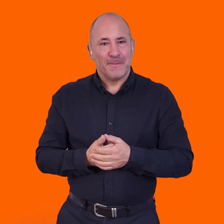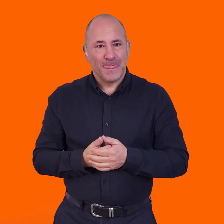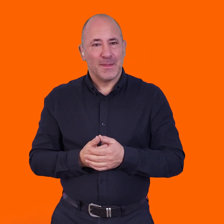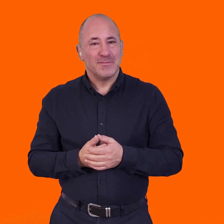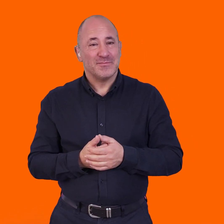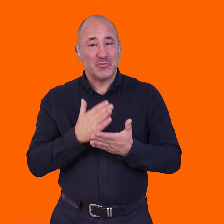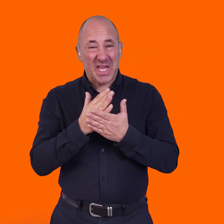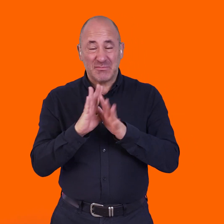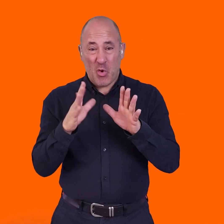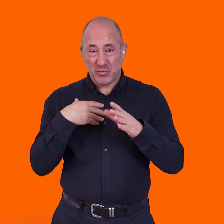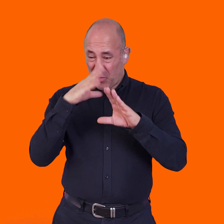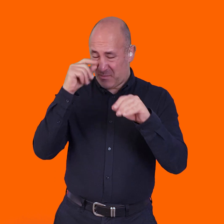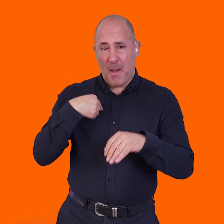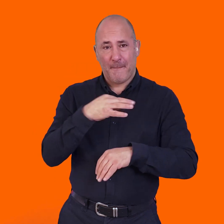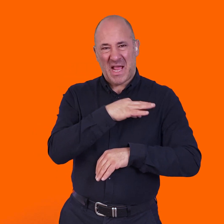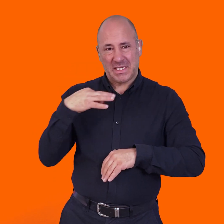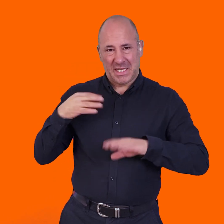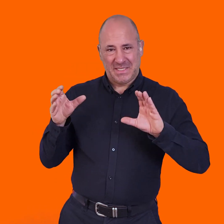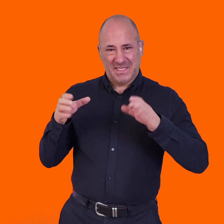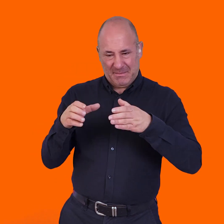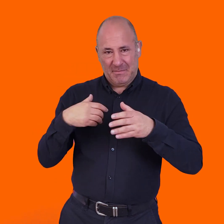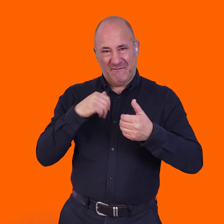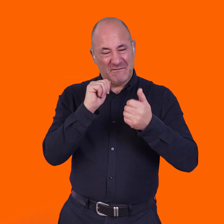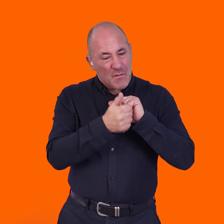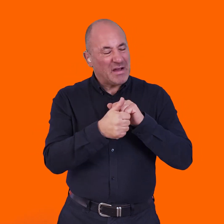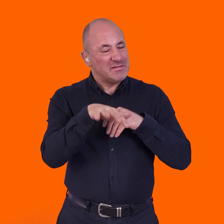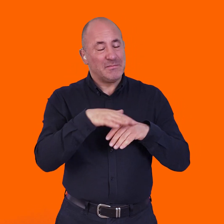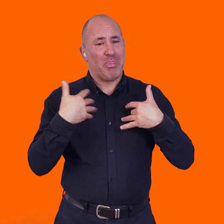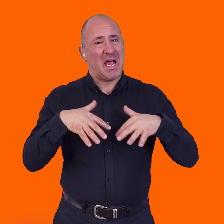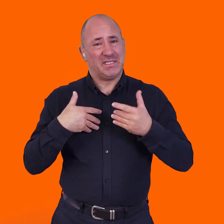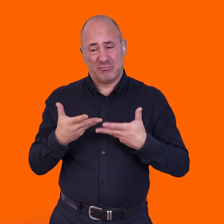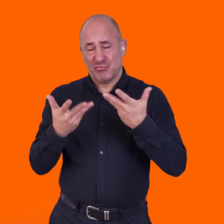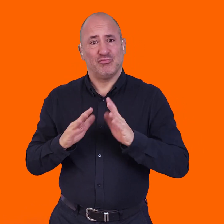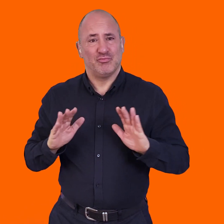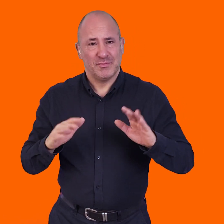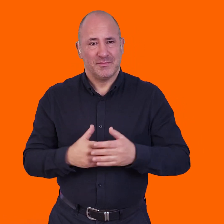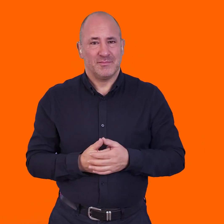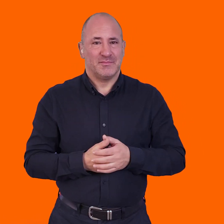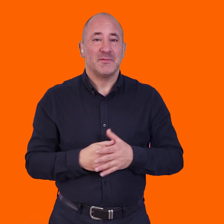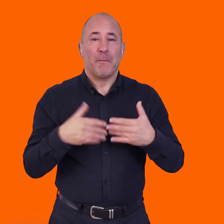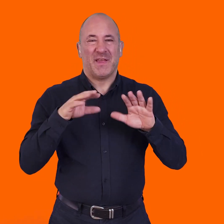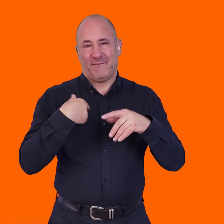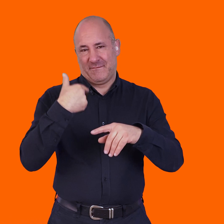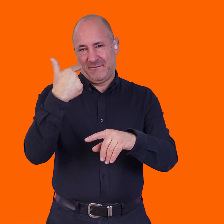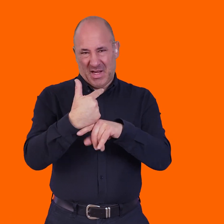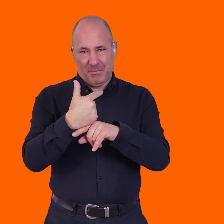And it was very playful. It was never meant to go any further than my medical team and my friends, really. So, we filmed,